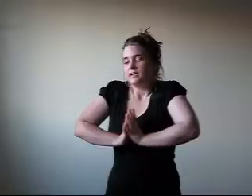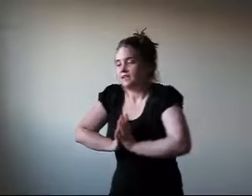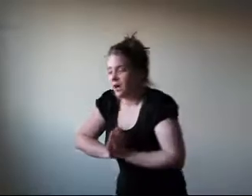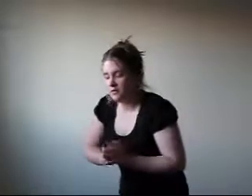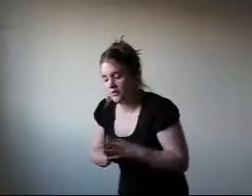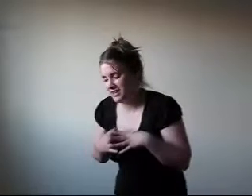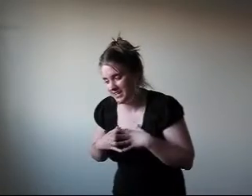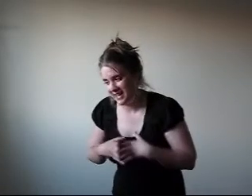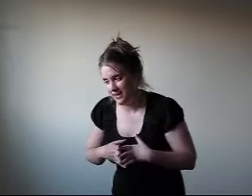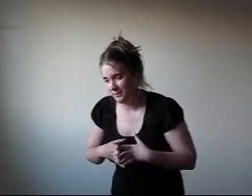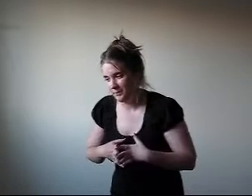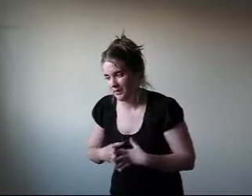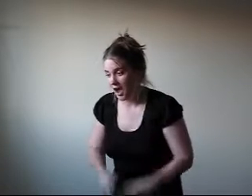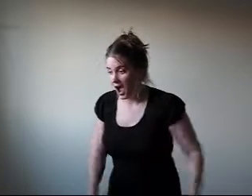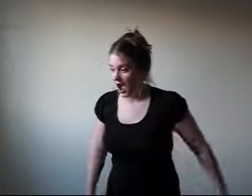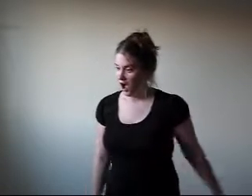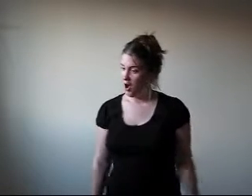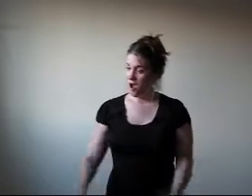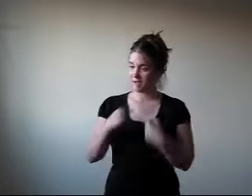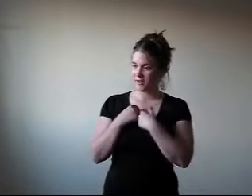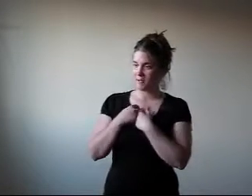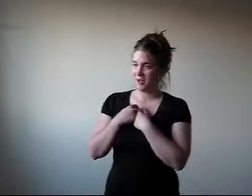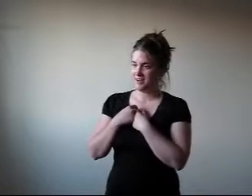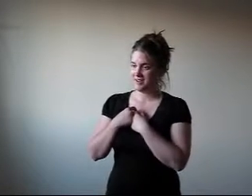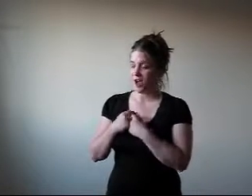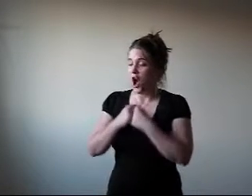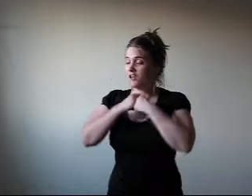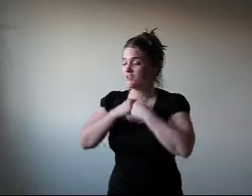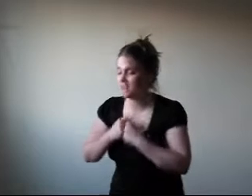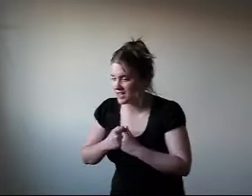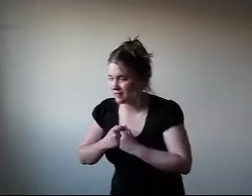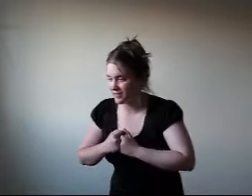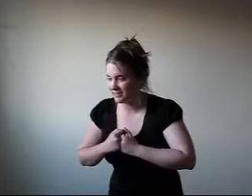Now for a name. Oh, I've got one. Octavian.